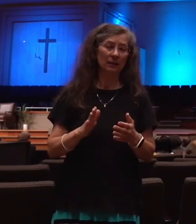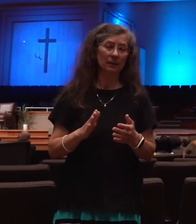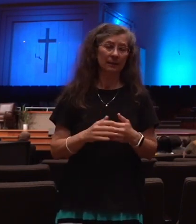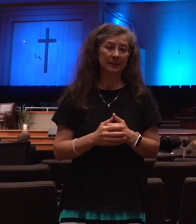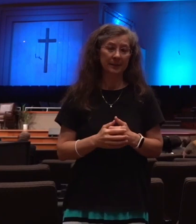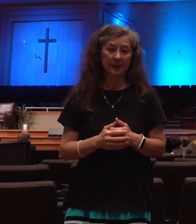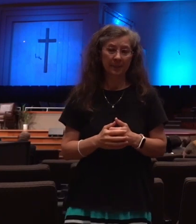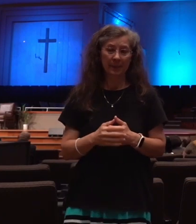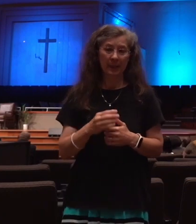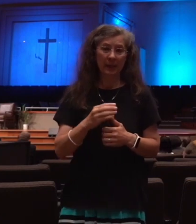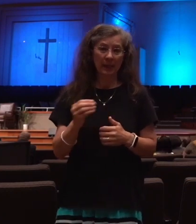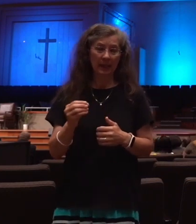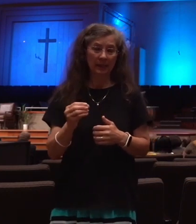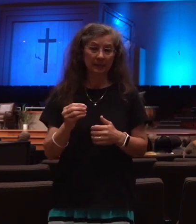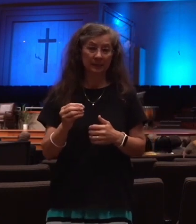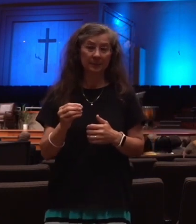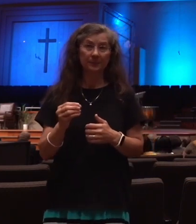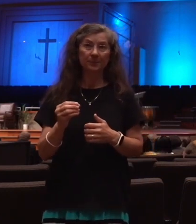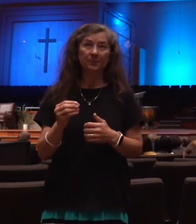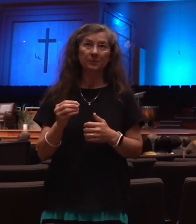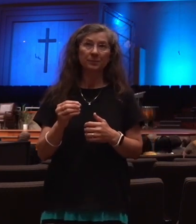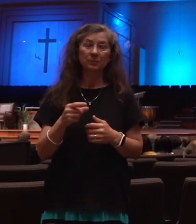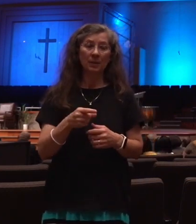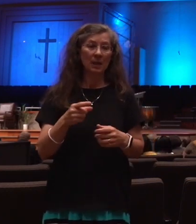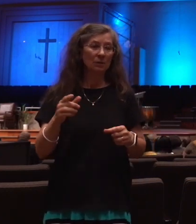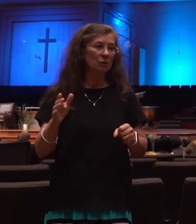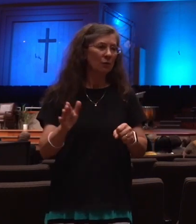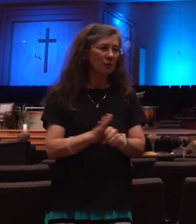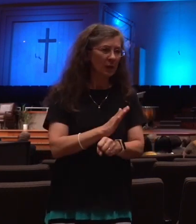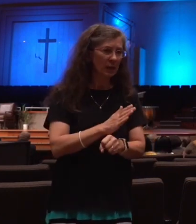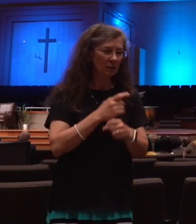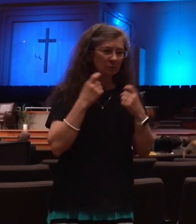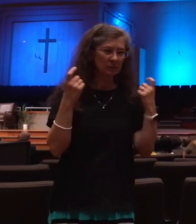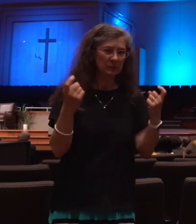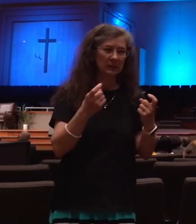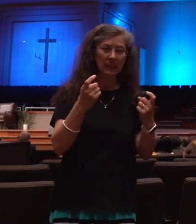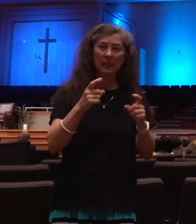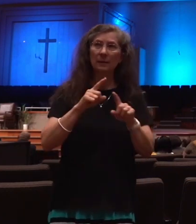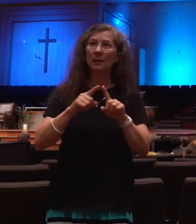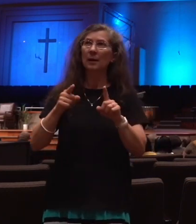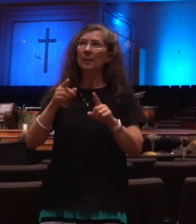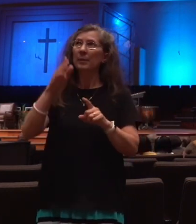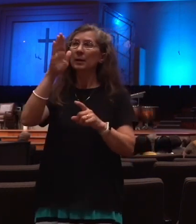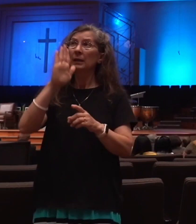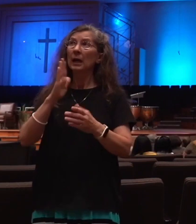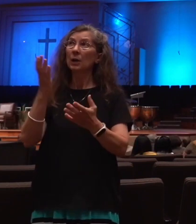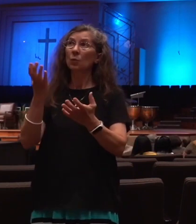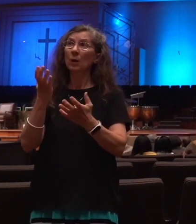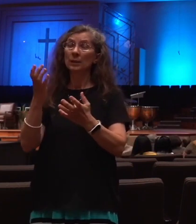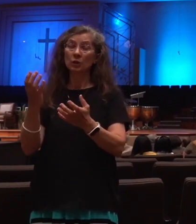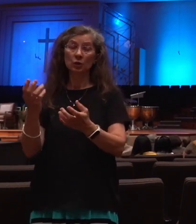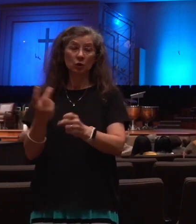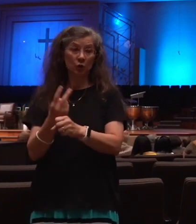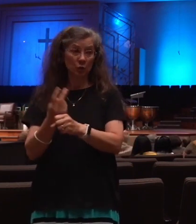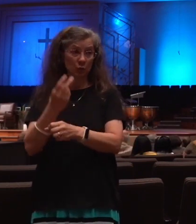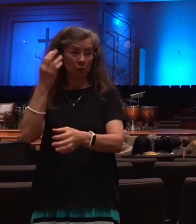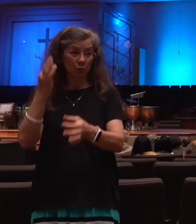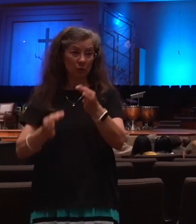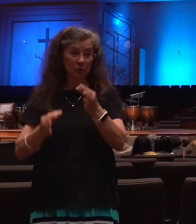second, despite their gross sin, God intends that these tribulation judgments might lead even